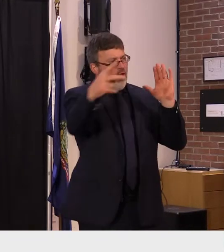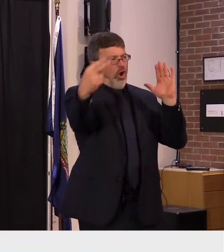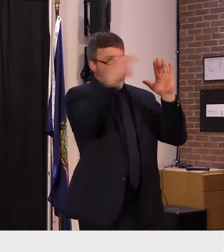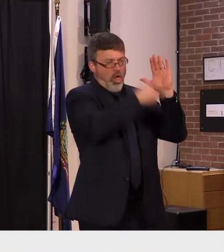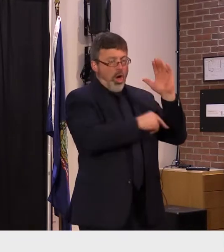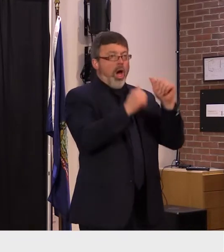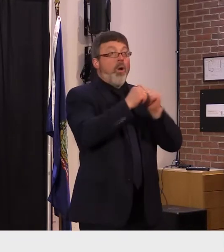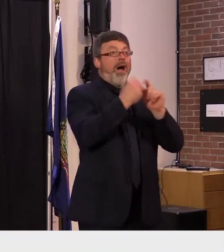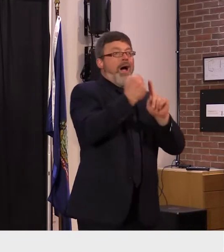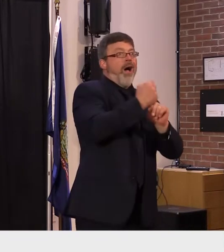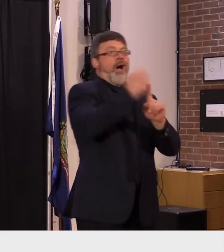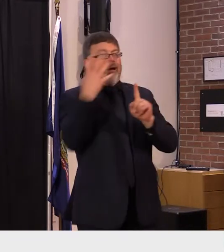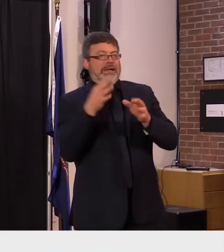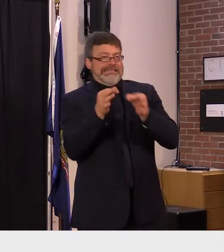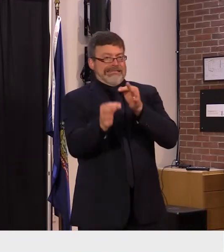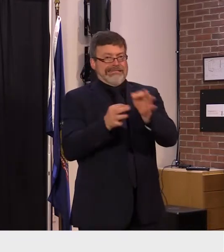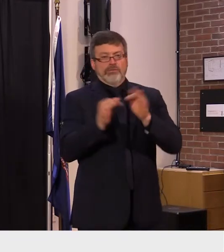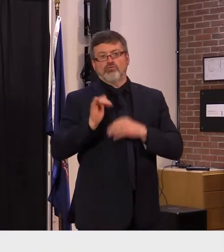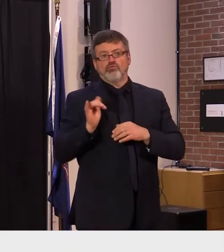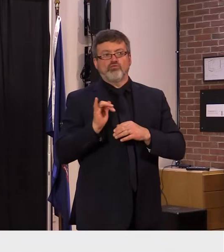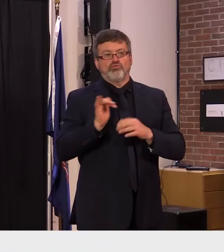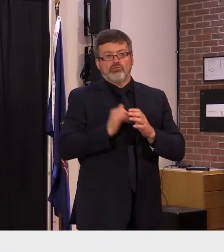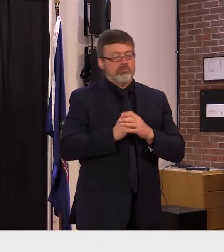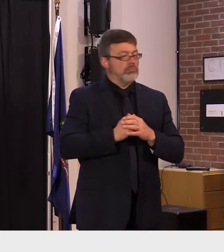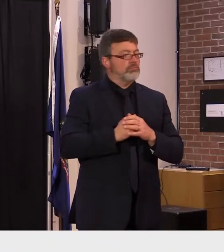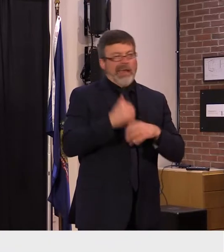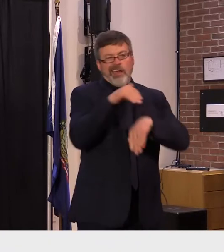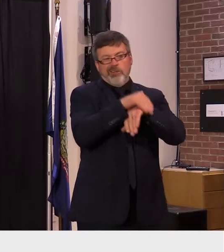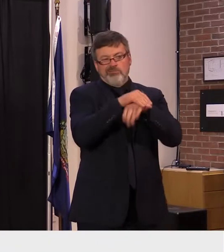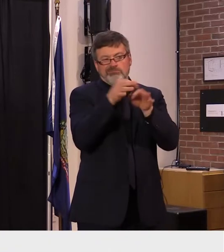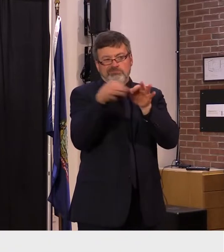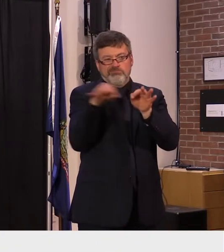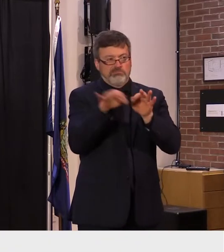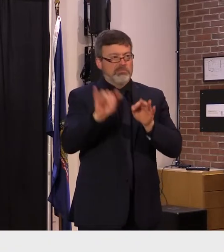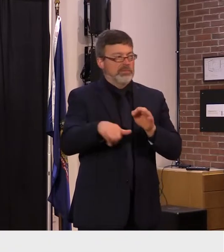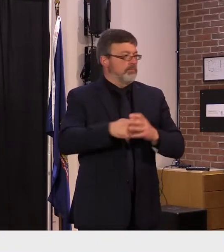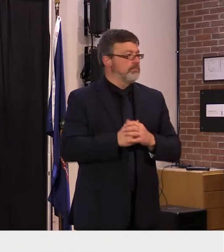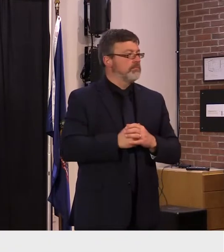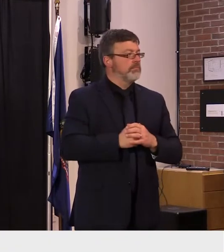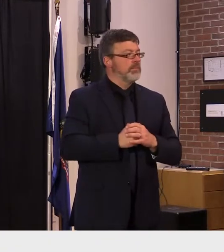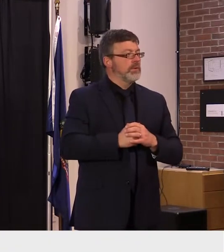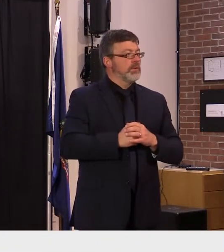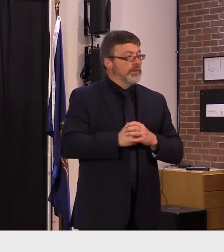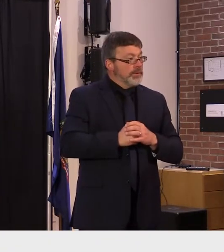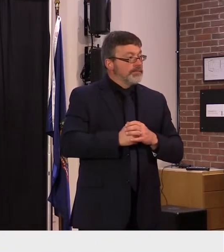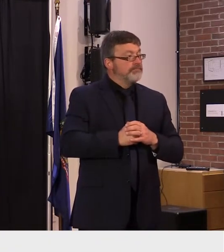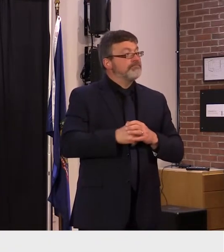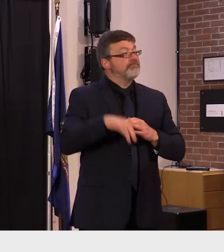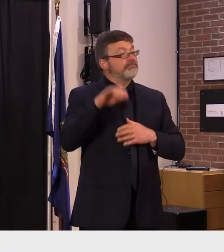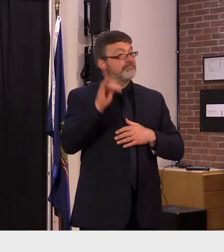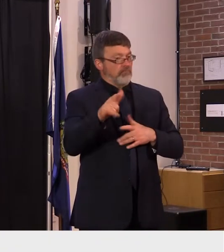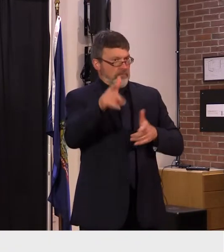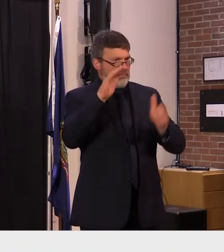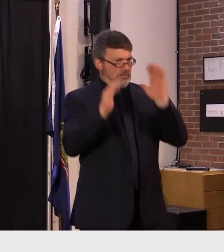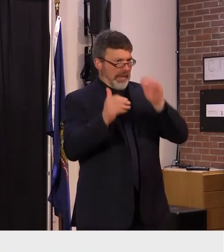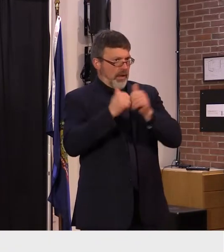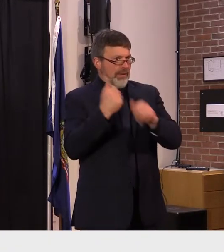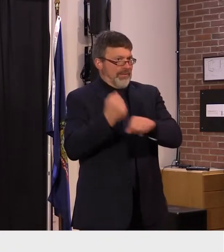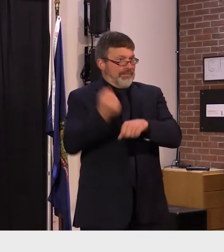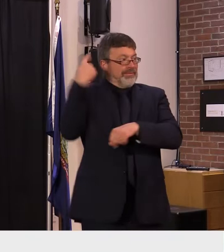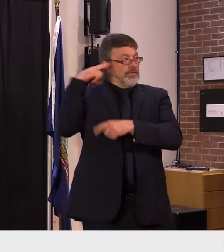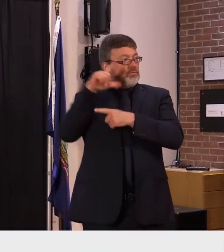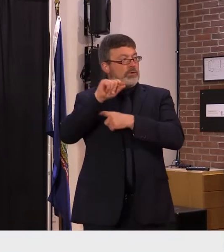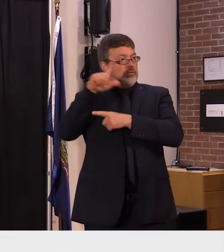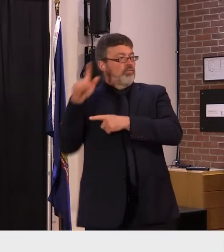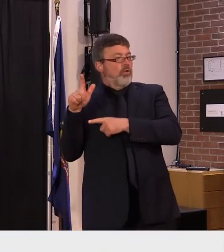wanted to provide this update today i did share this work with school districts at least a year ago but more recently we made a formal announcement to